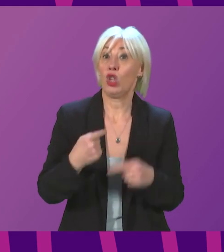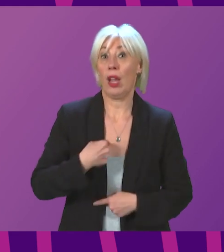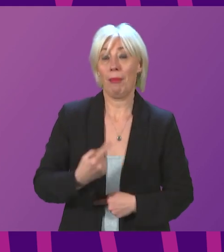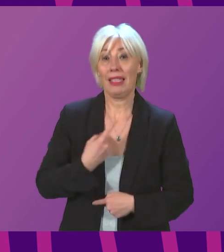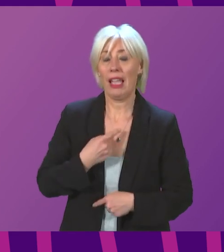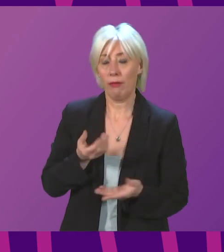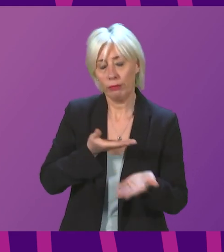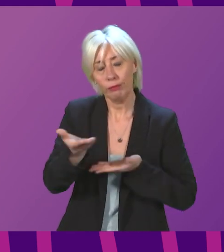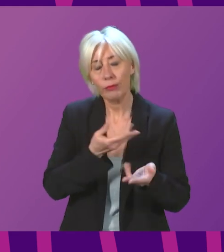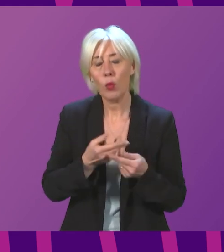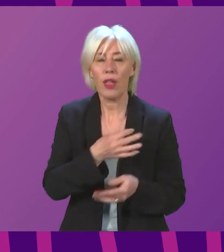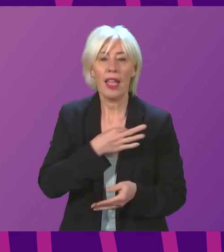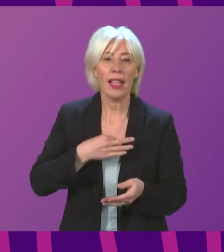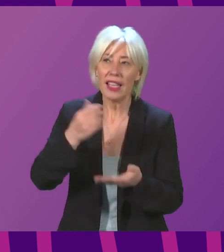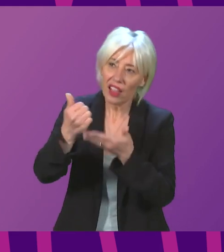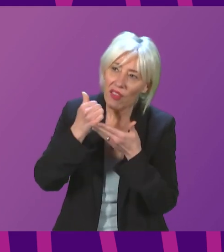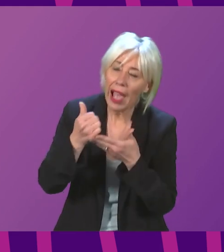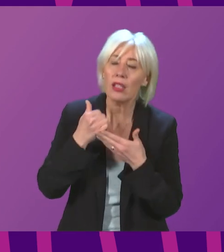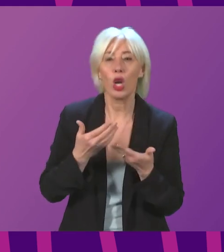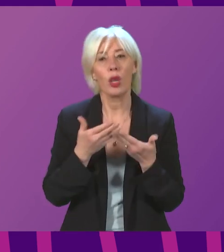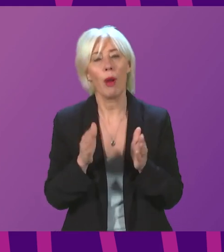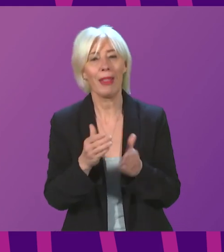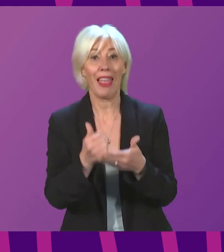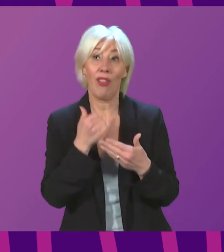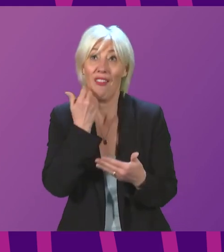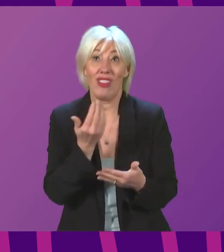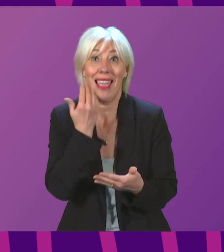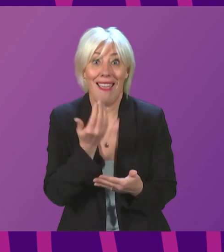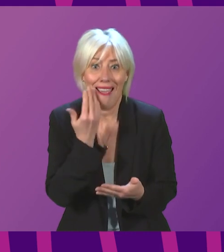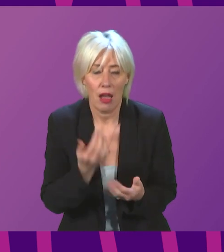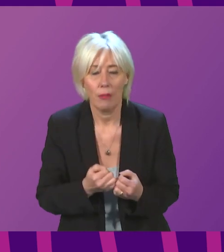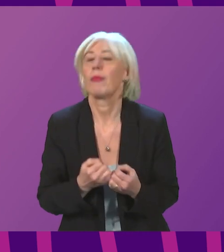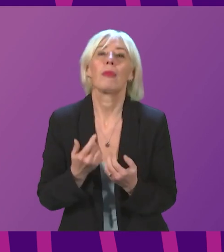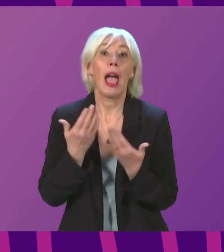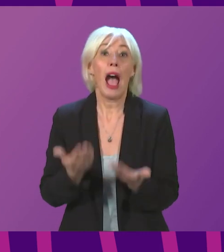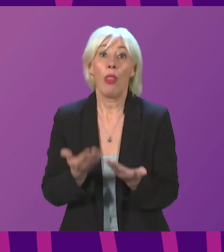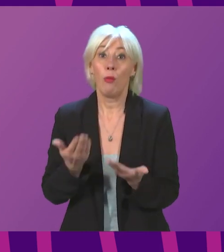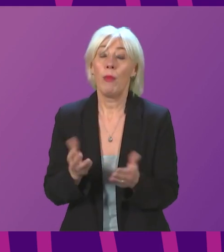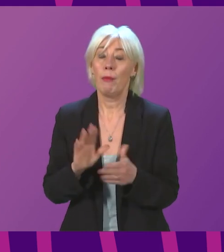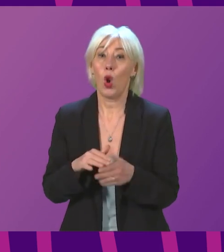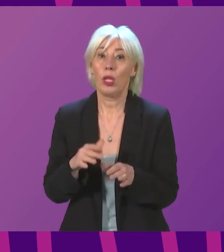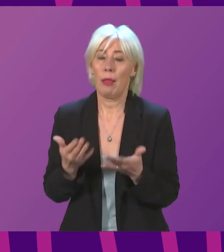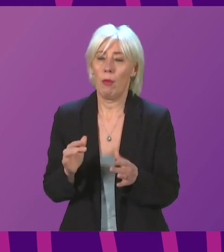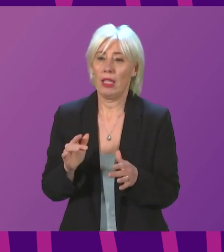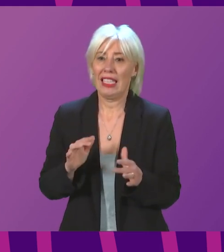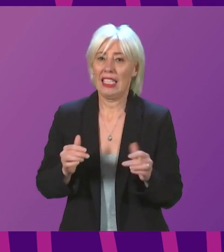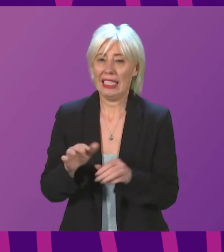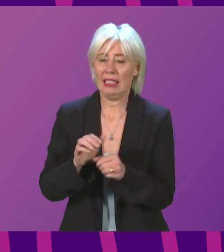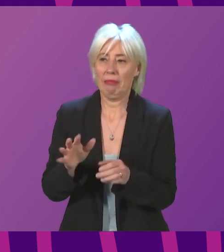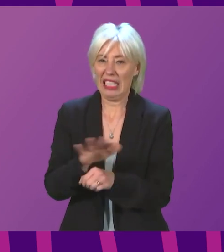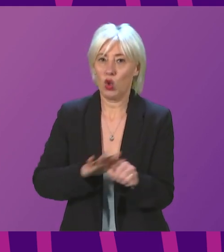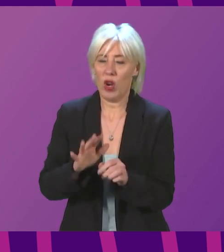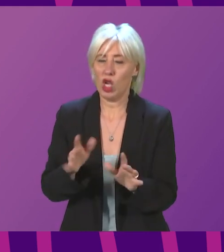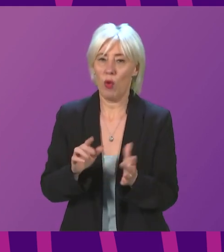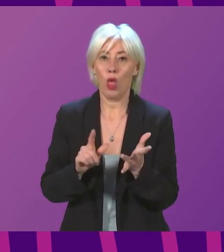public health and clinical advisers literally on a daily basis. The advice right now, given the very fragile stage that we are at